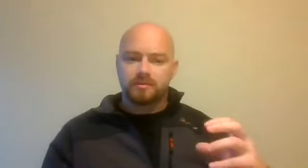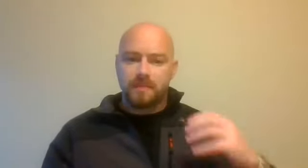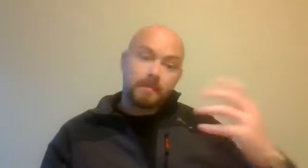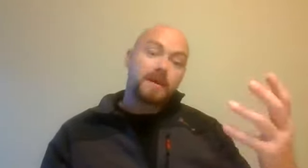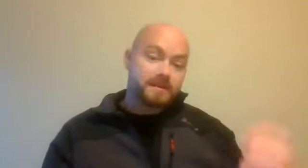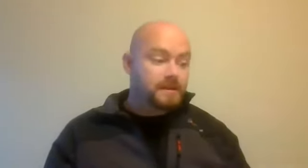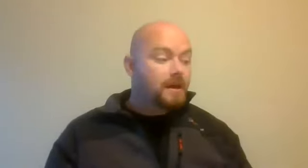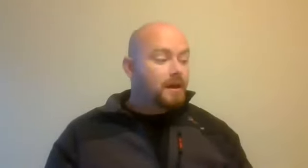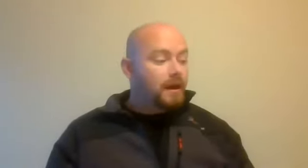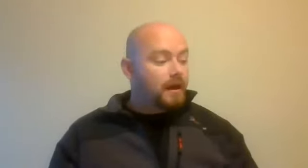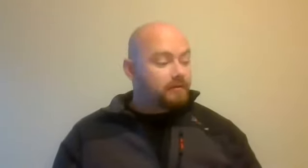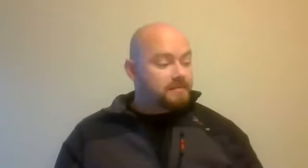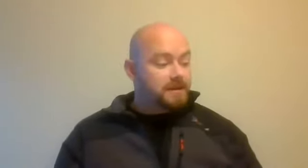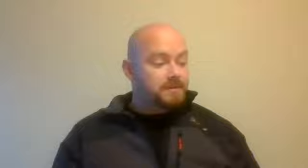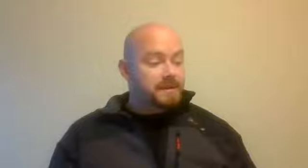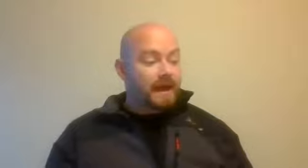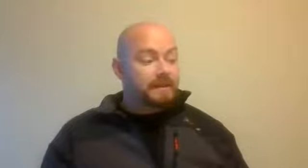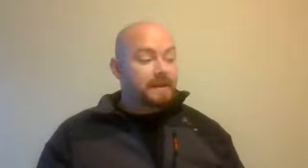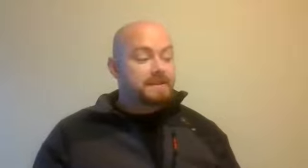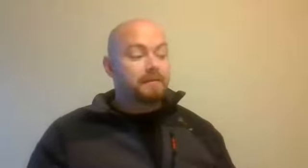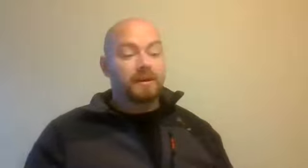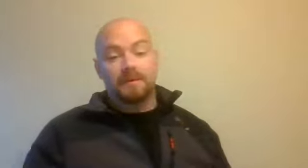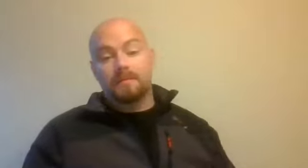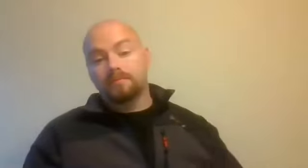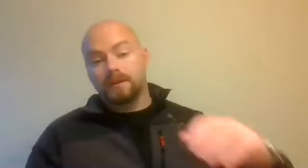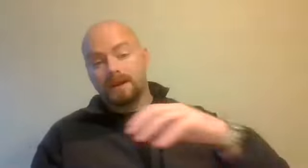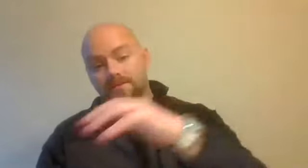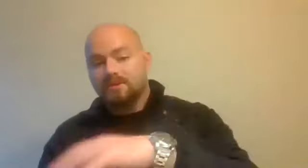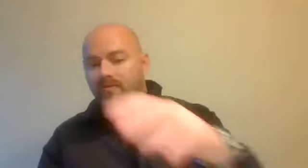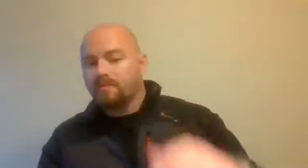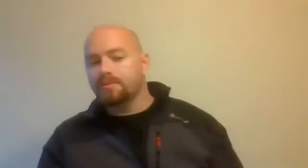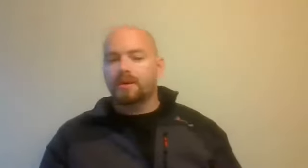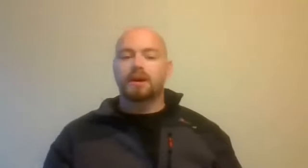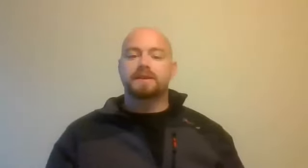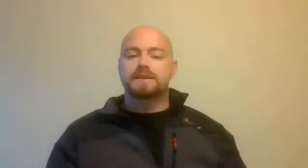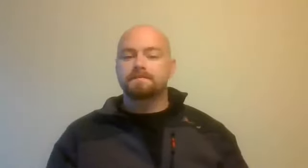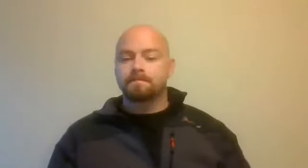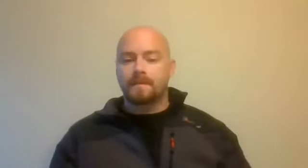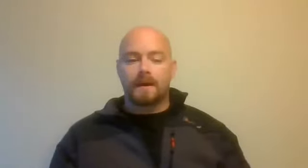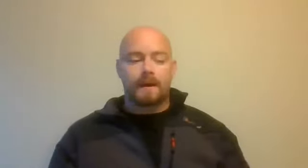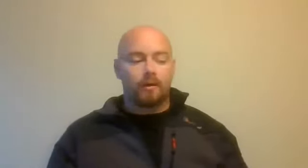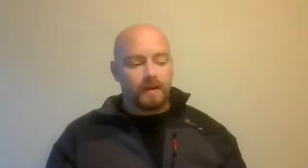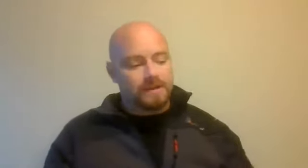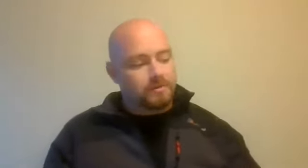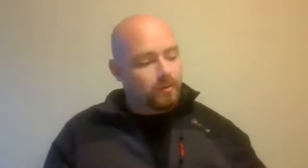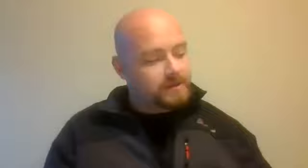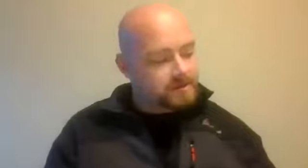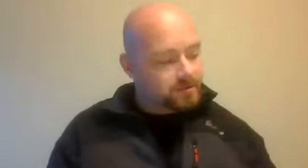paper-based risk management, and then tell you a little bit about some of the stuff we've done in over the last number of weeks, I suppose.